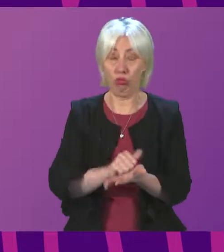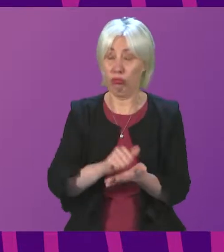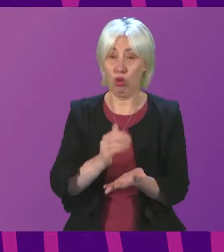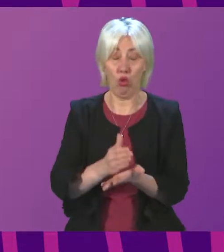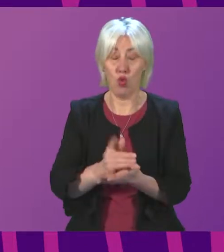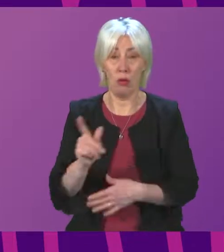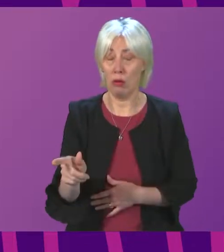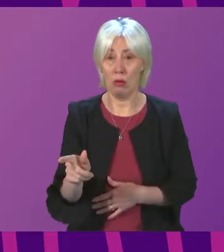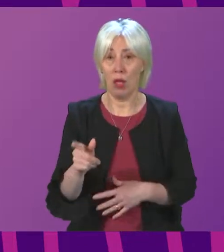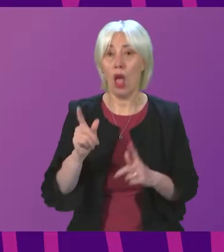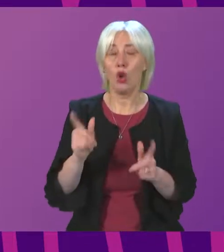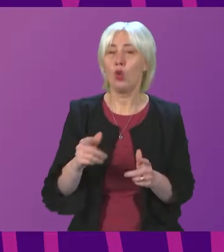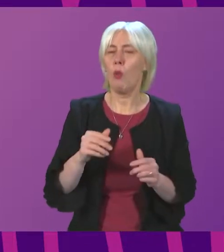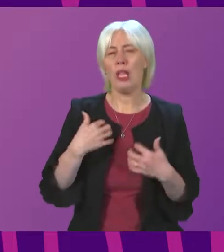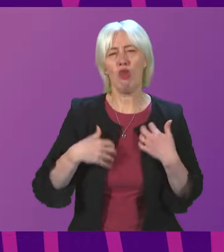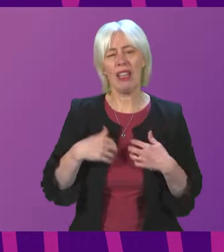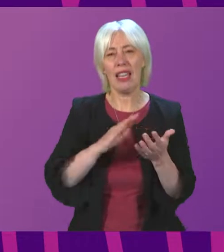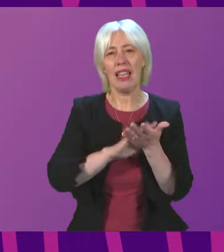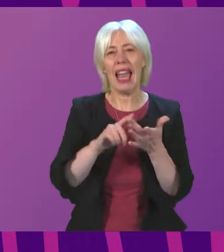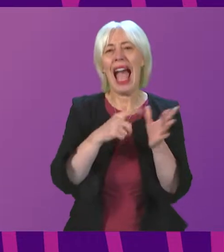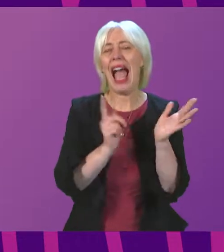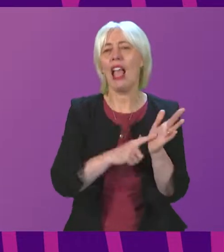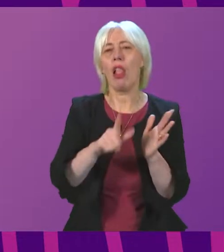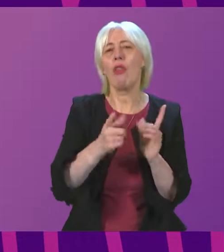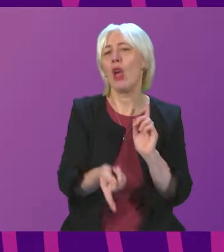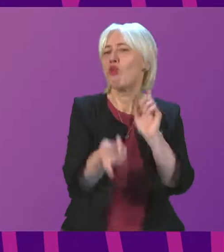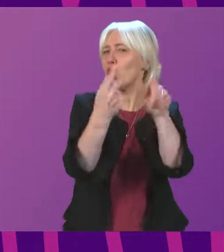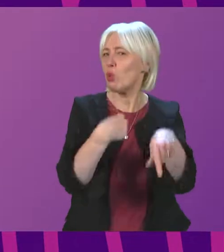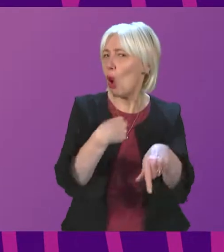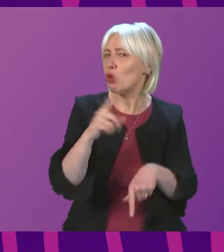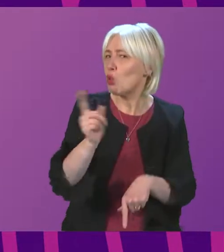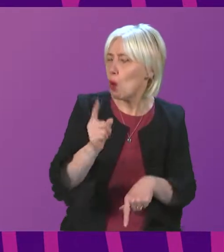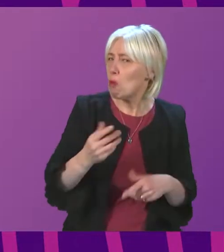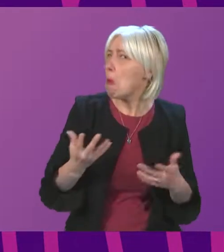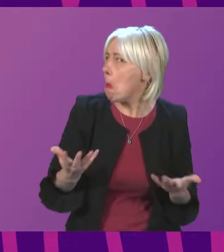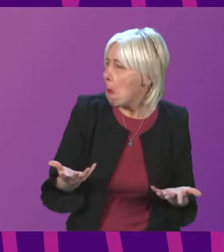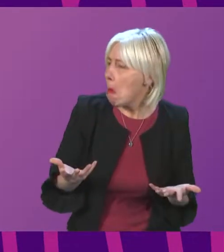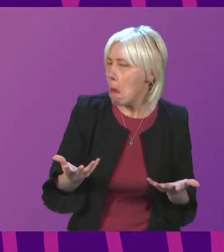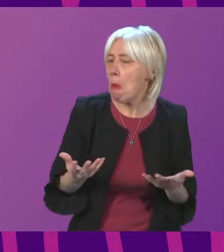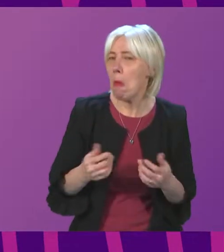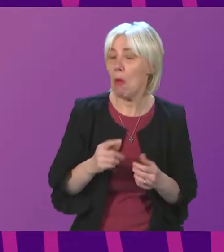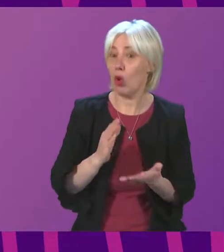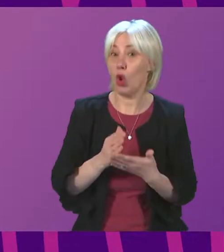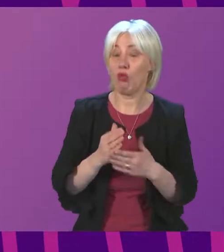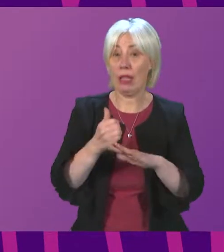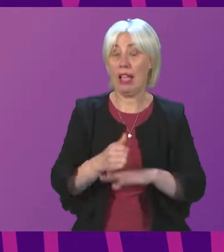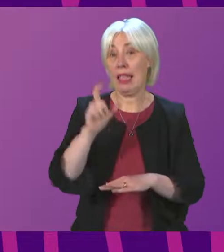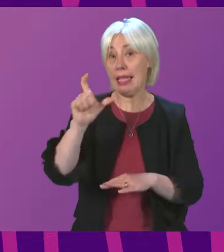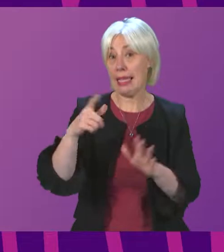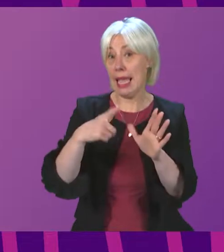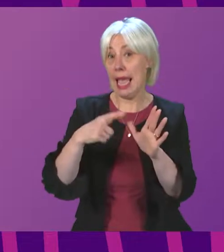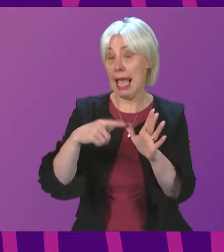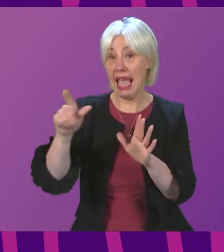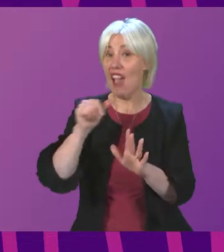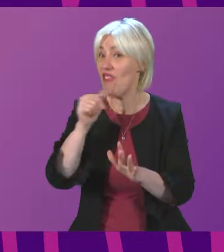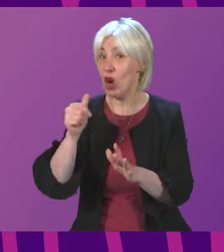what Hiale's response to that challenge is. Fundamentally, the CAA are